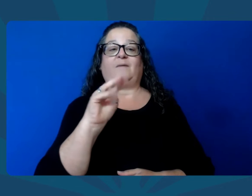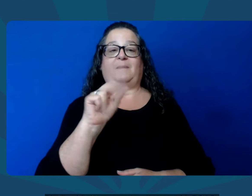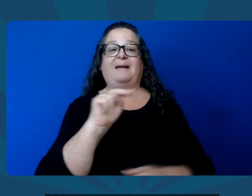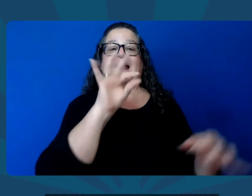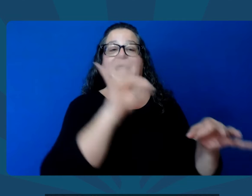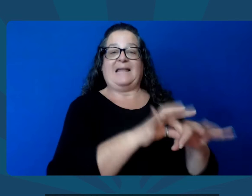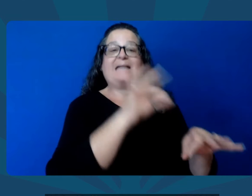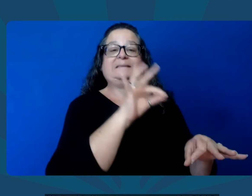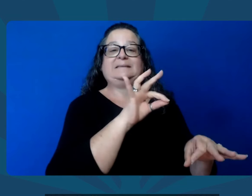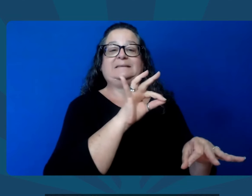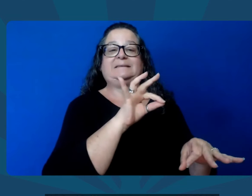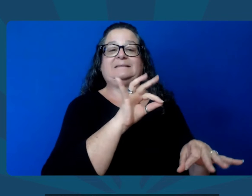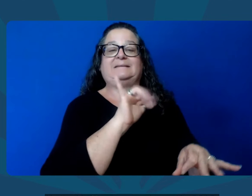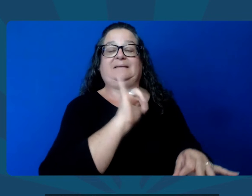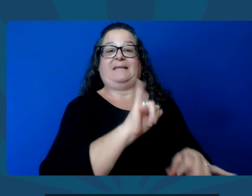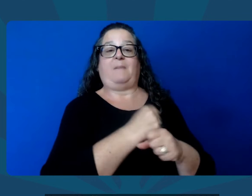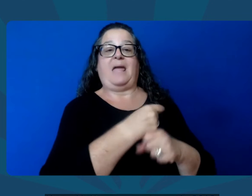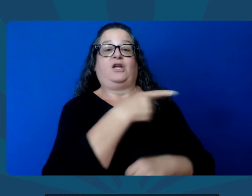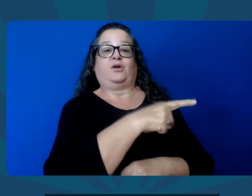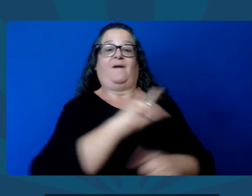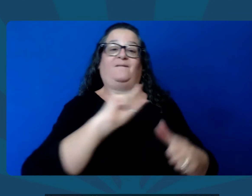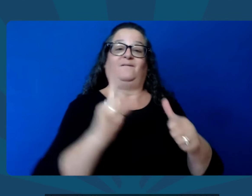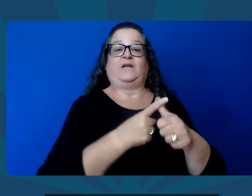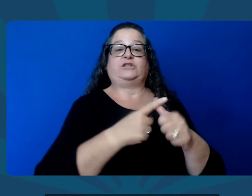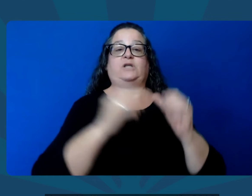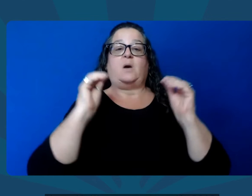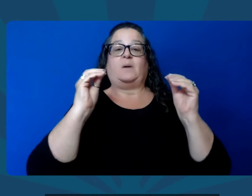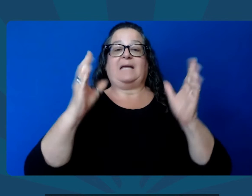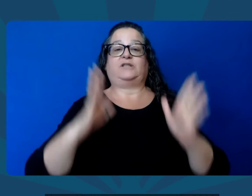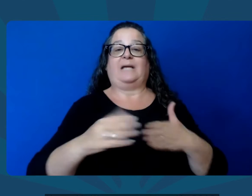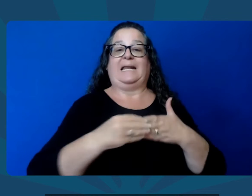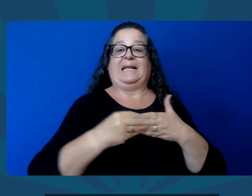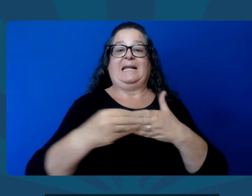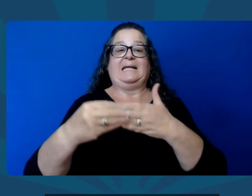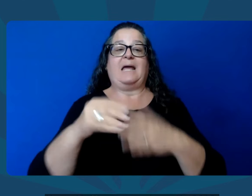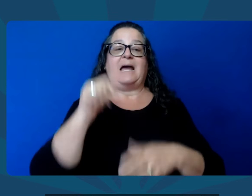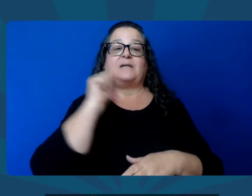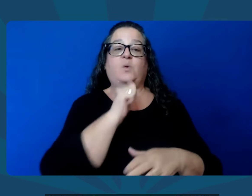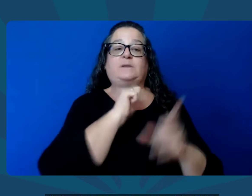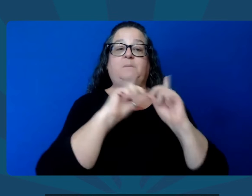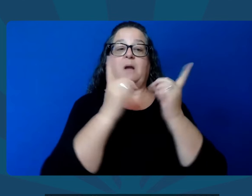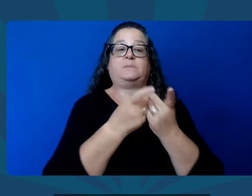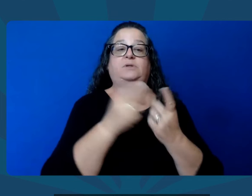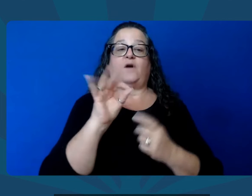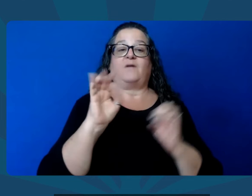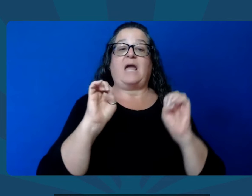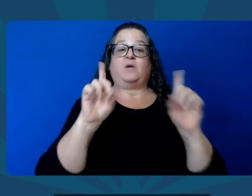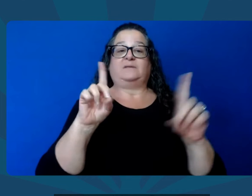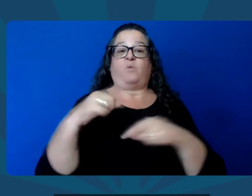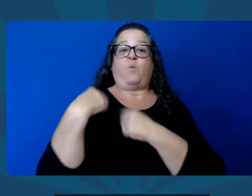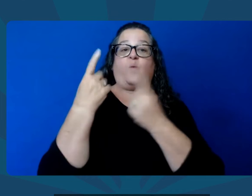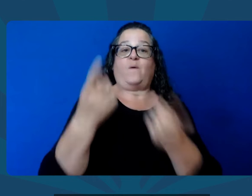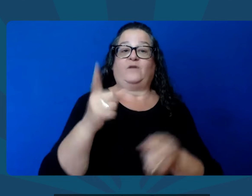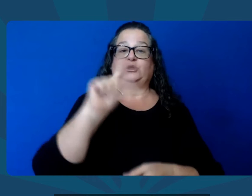Kathy Hoffman was elected in 2018, making her the first educator to lead